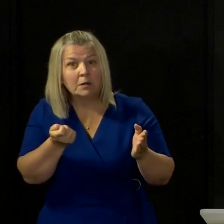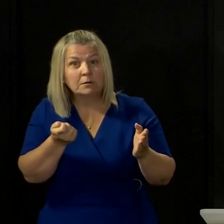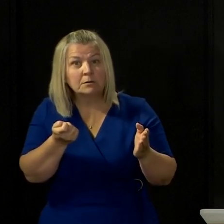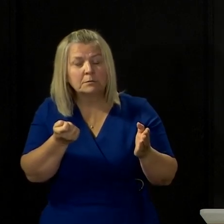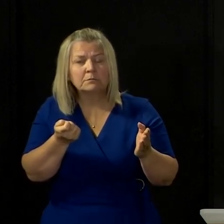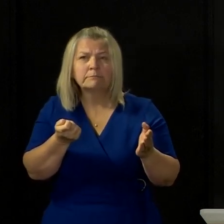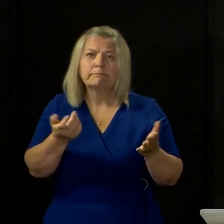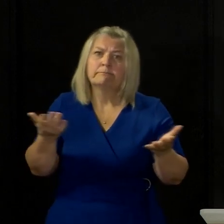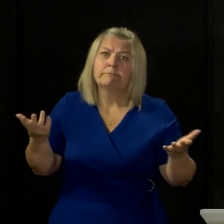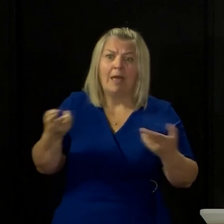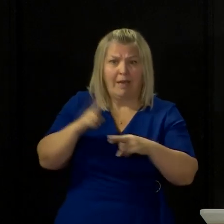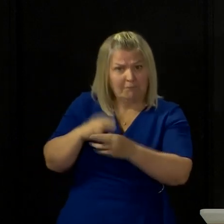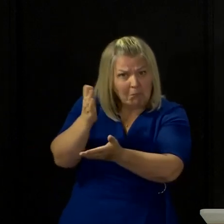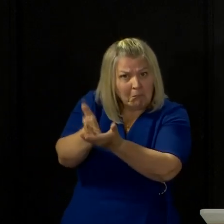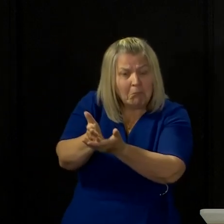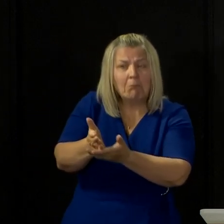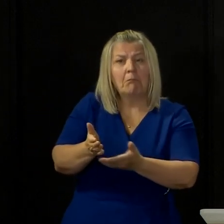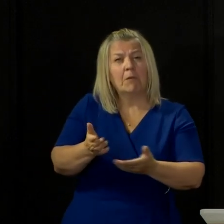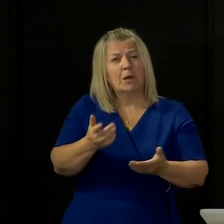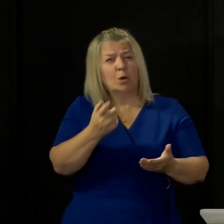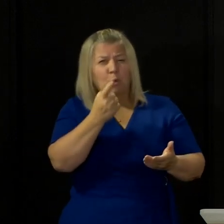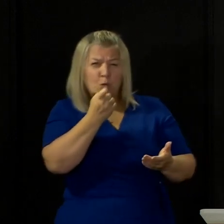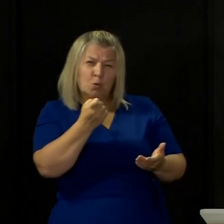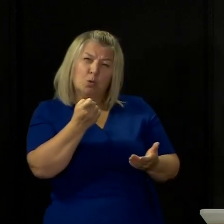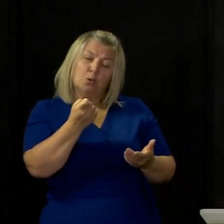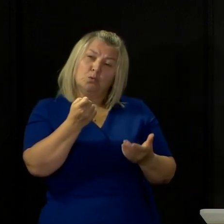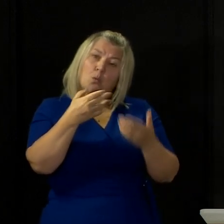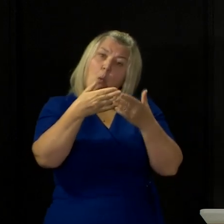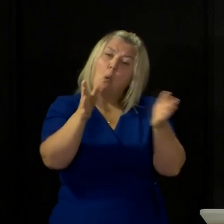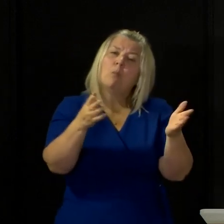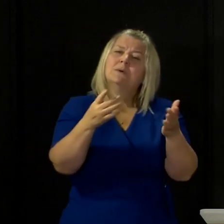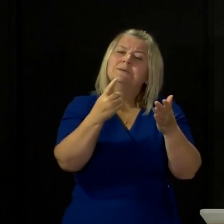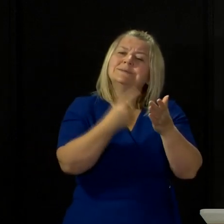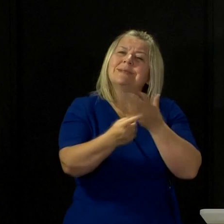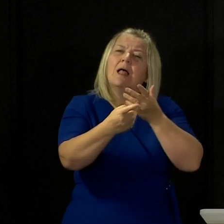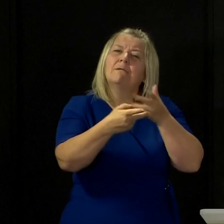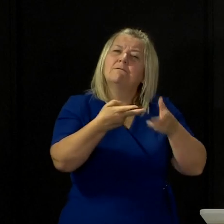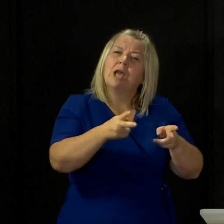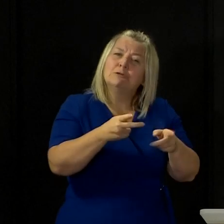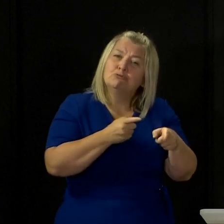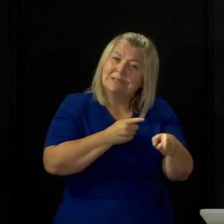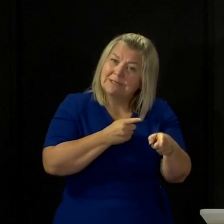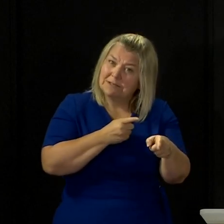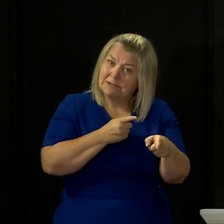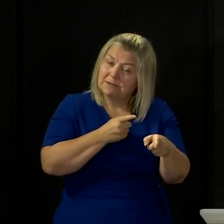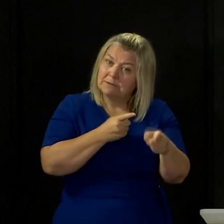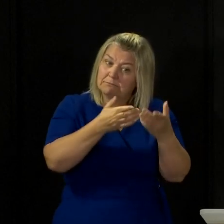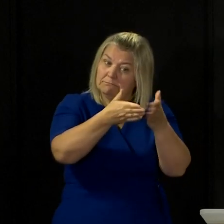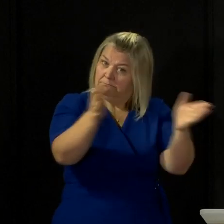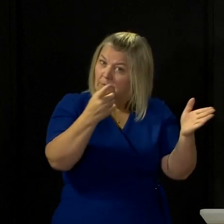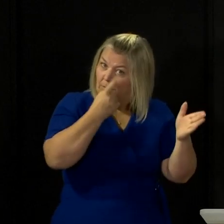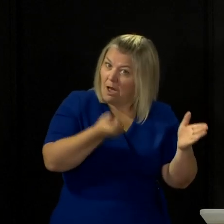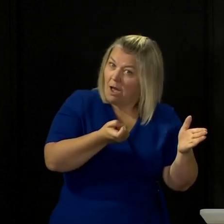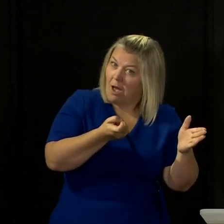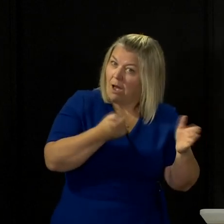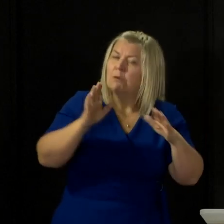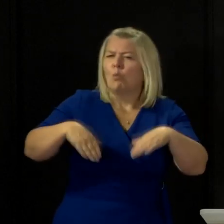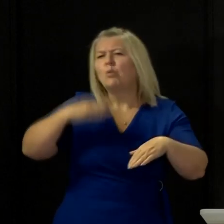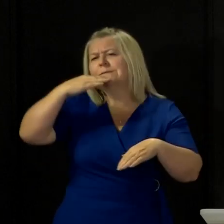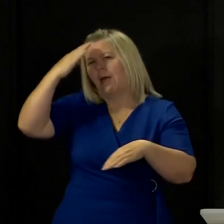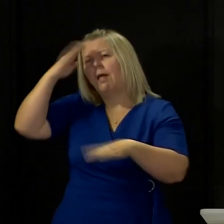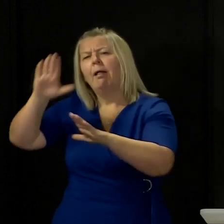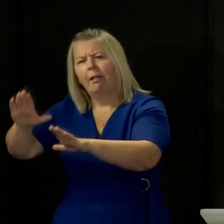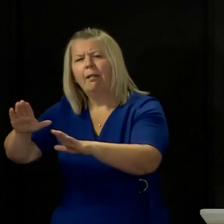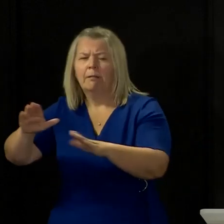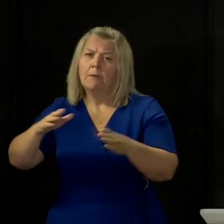what about the possibility of reopening self-catering accommodation, which is also another important part of tourism, particularly for the south of Scotland?